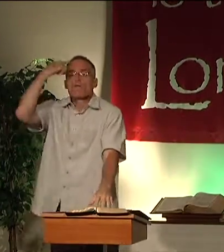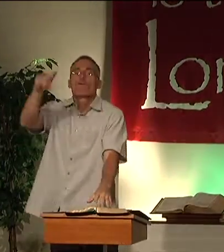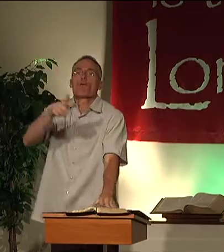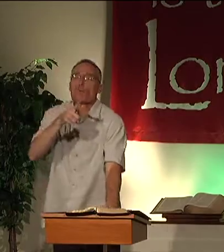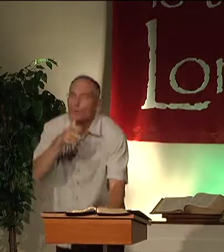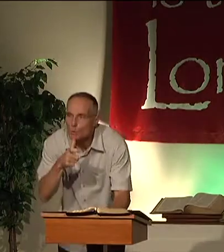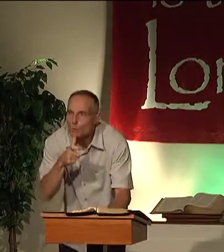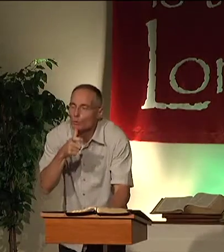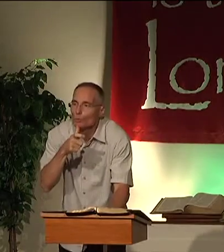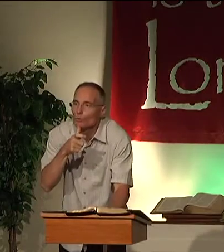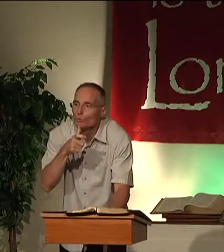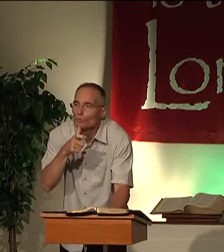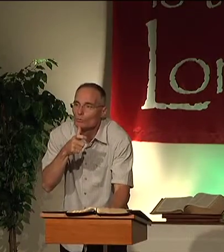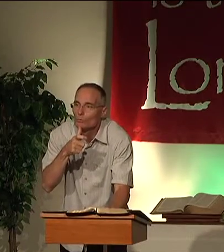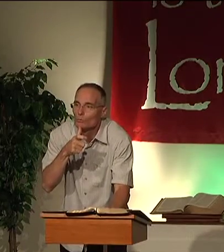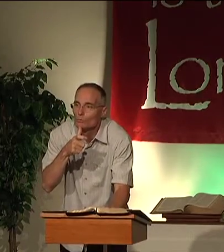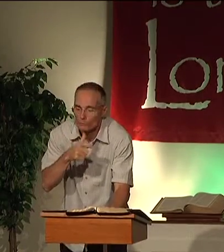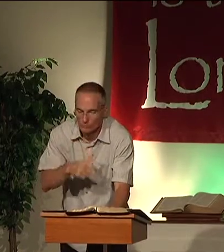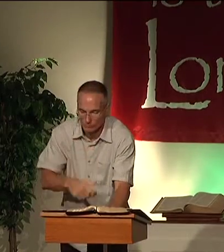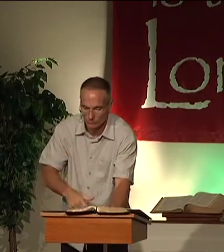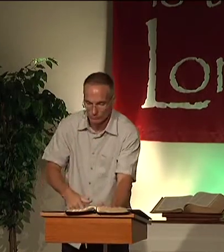of this work, who are you doing it for?